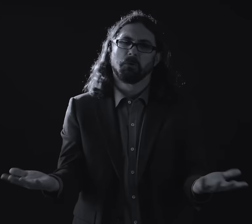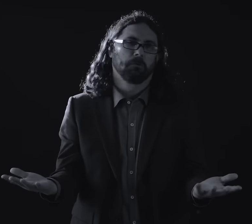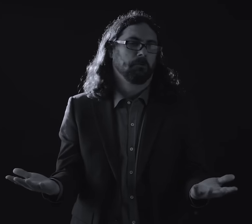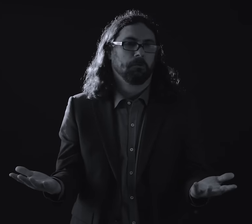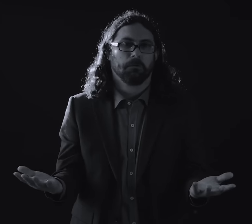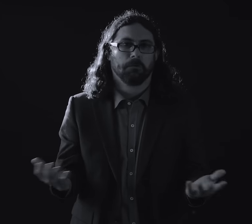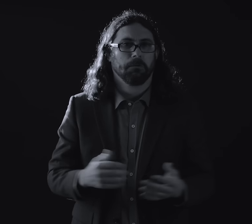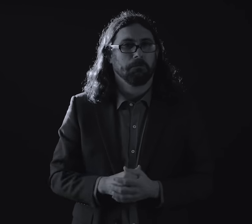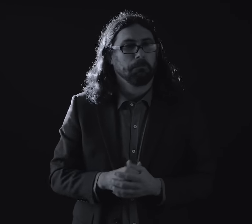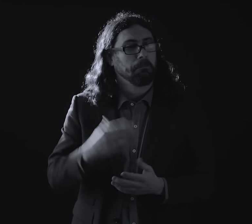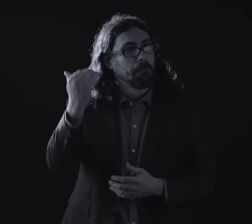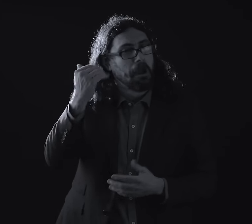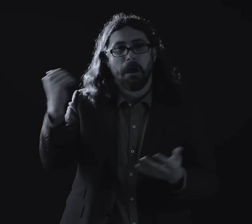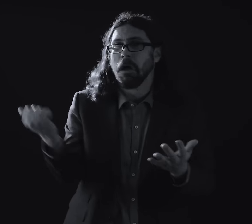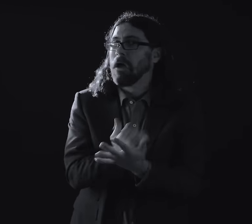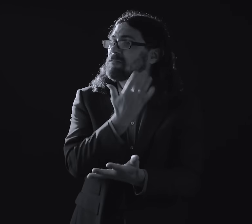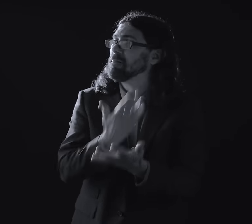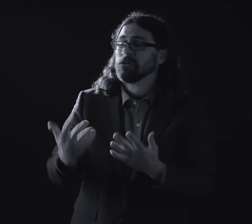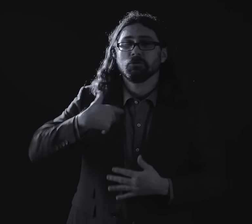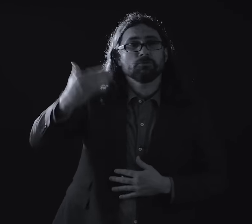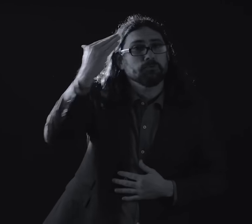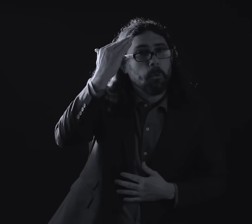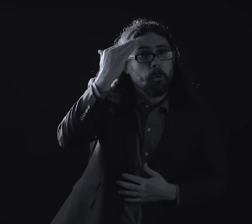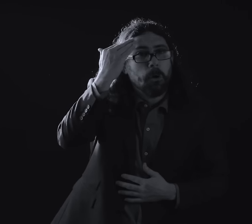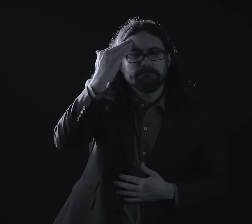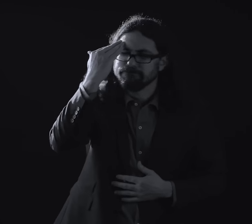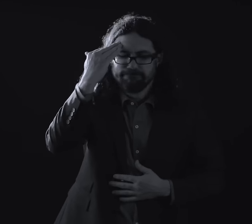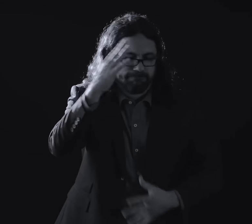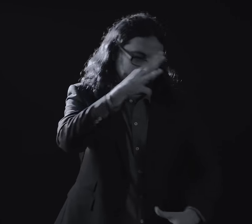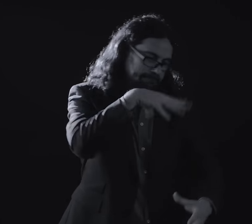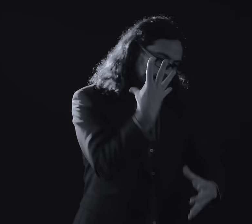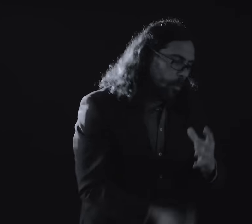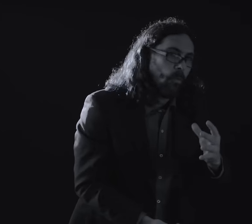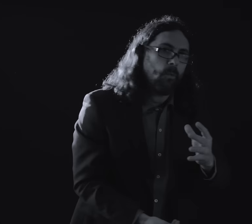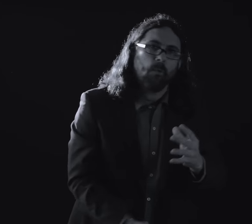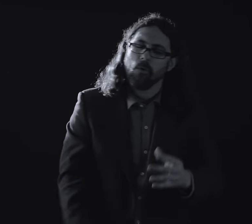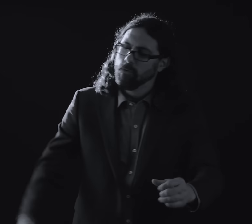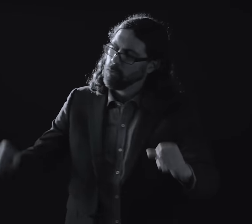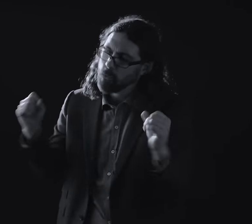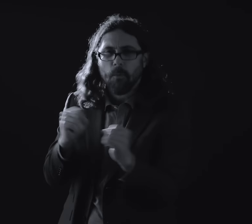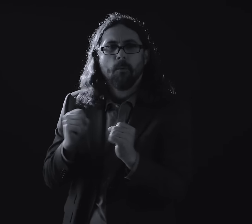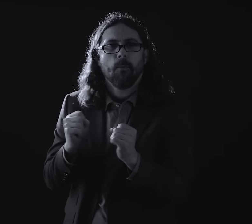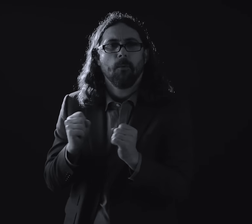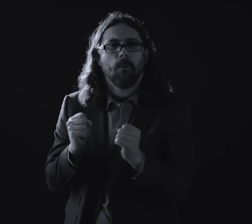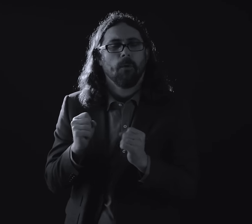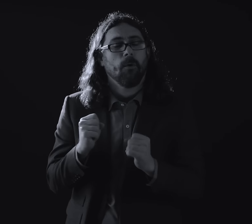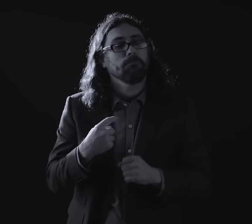Is all you know Is gone and cold I don't believe